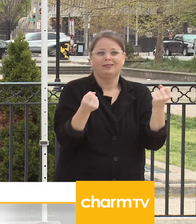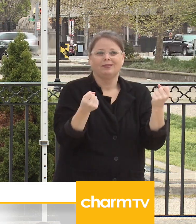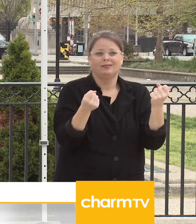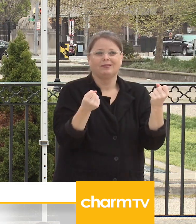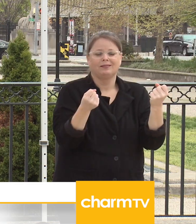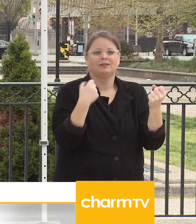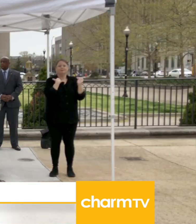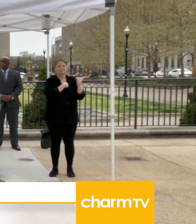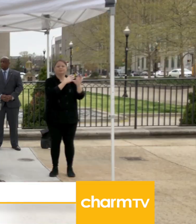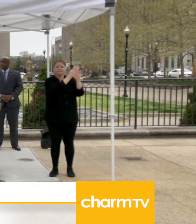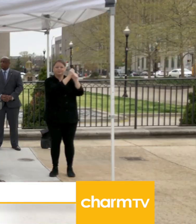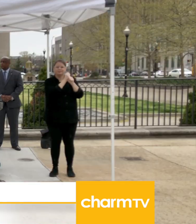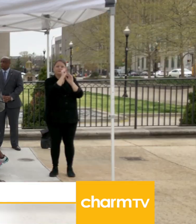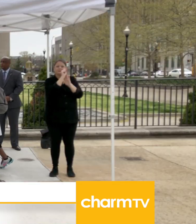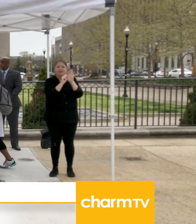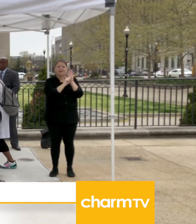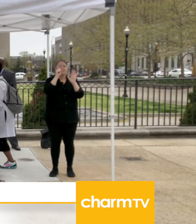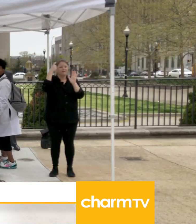also perform testing.